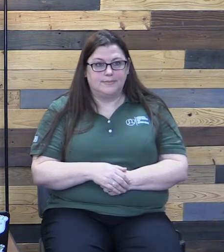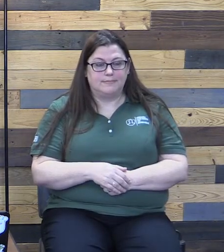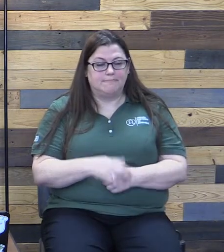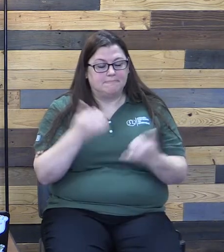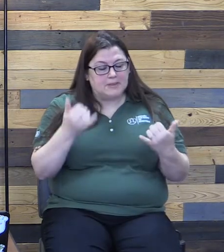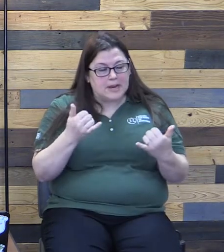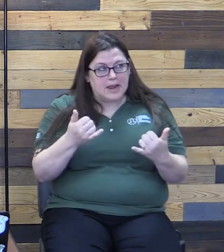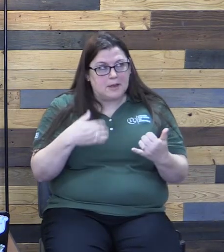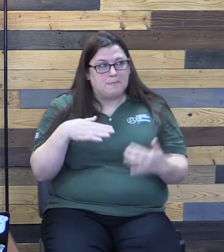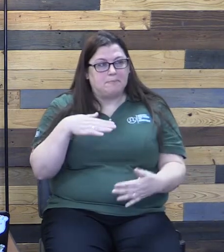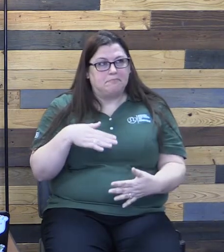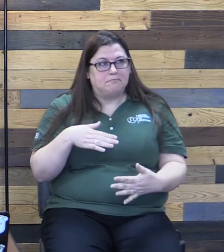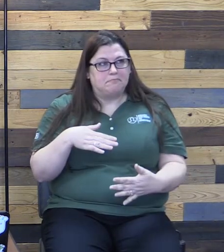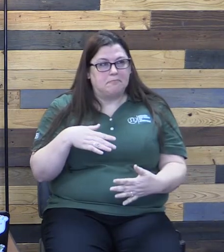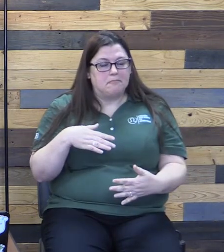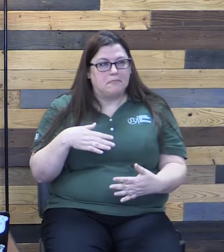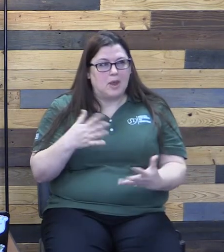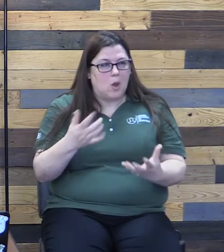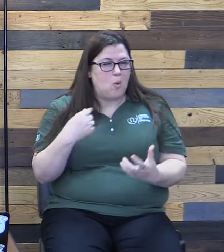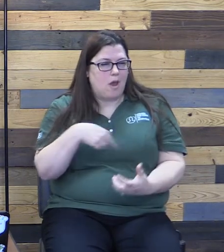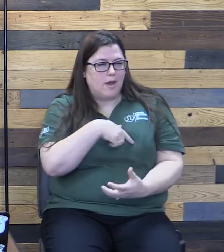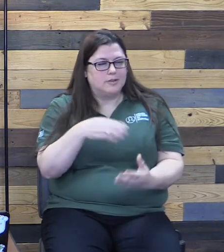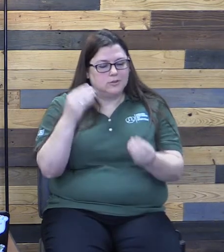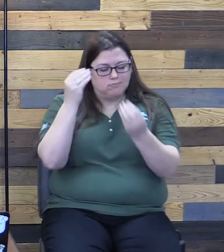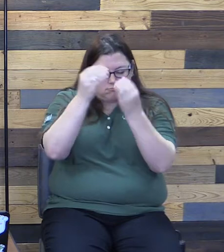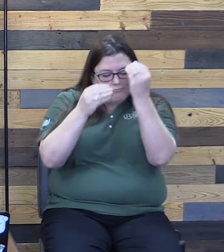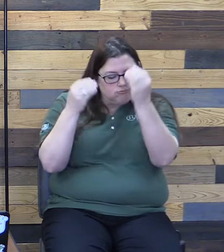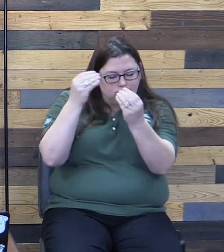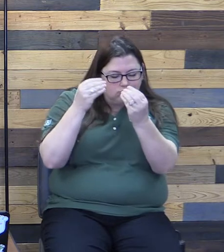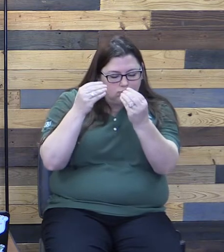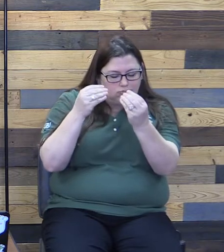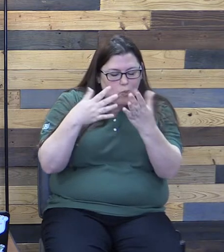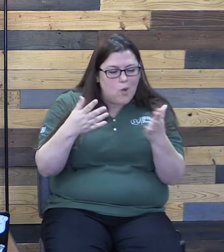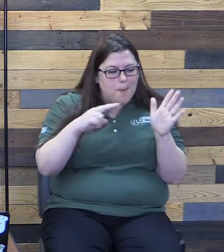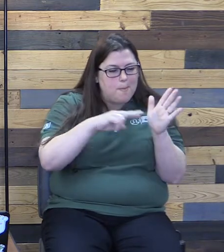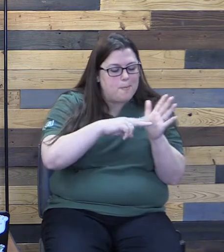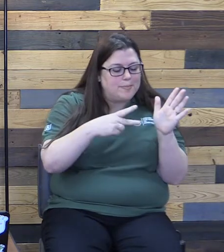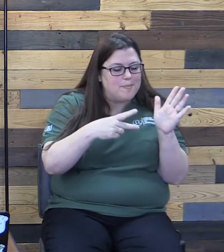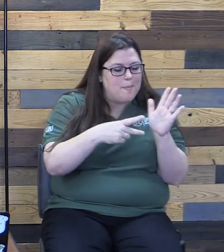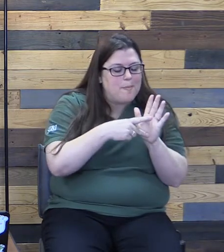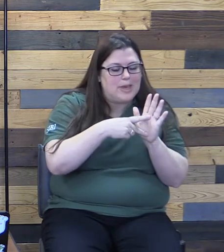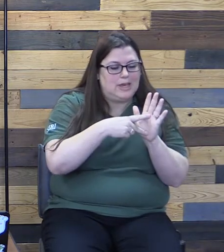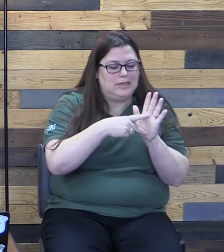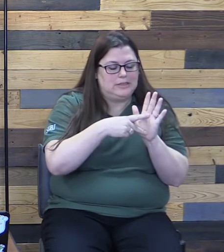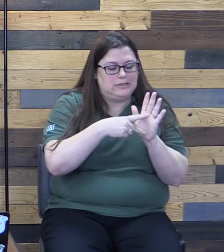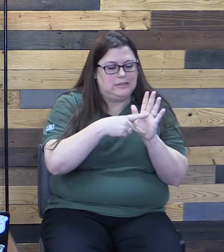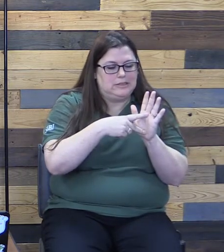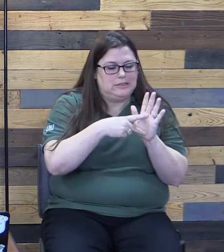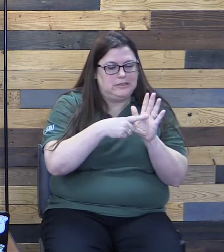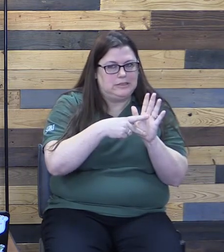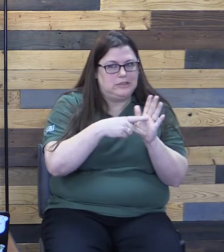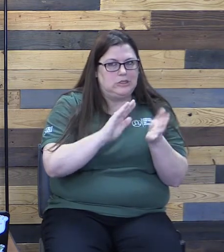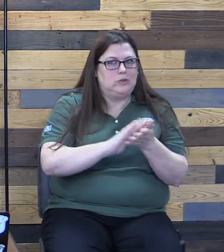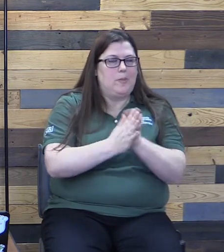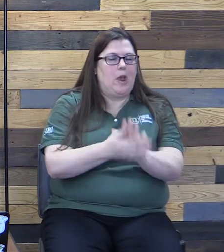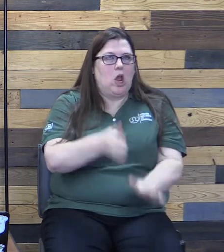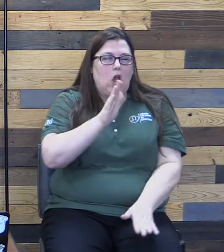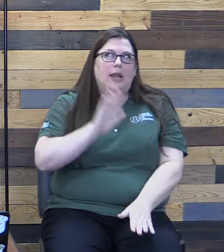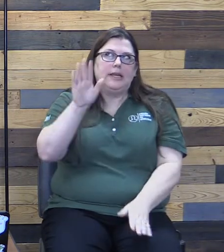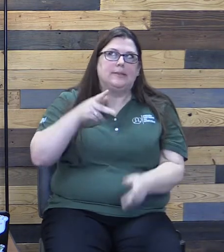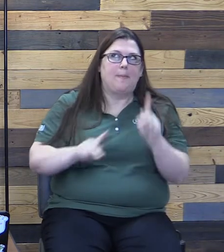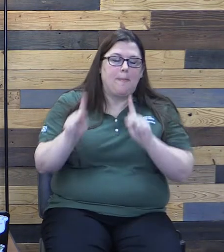Today I would like us to consider what it means to be God's people, what it means to be dwellers in his kingdom.